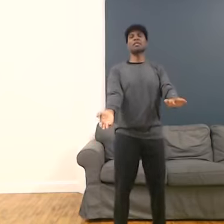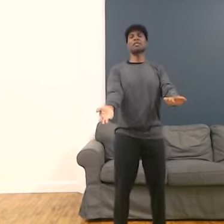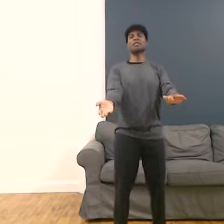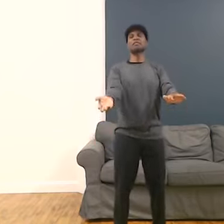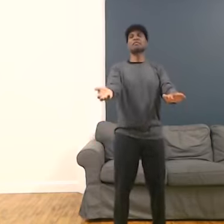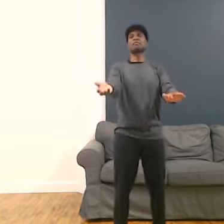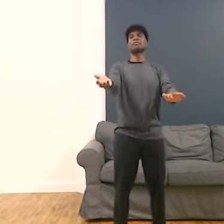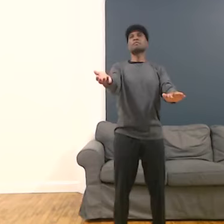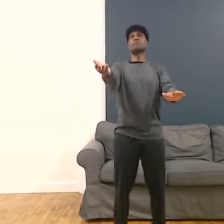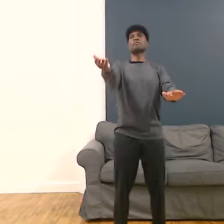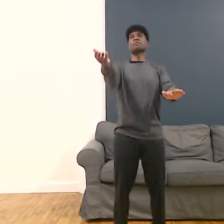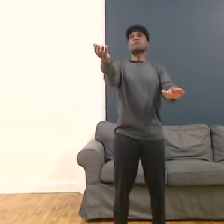inhale,